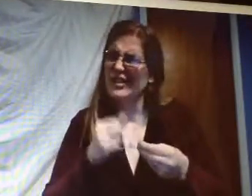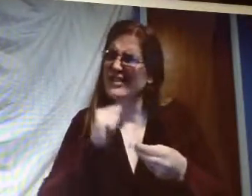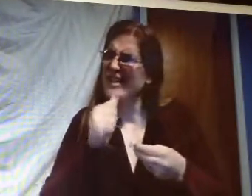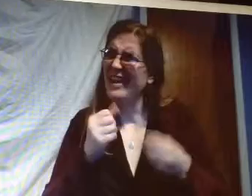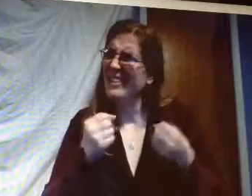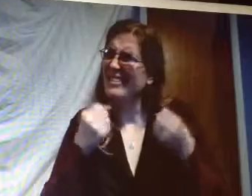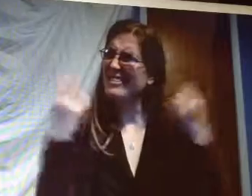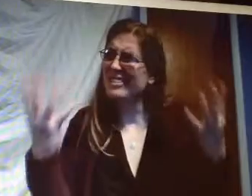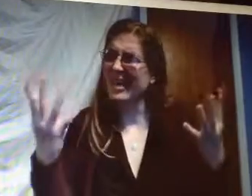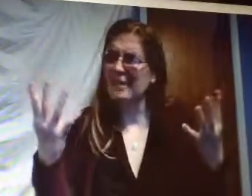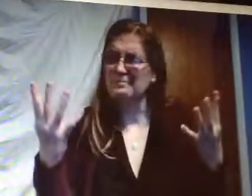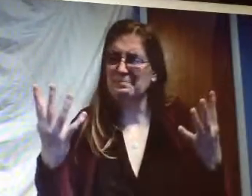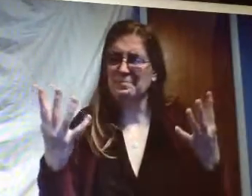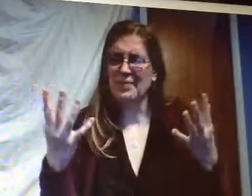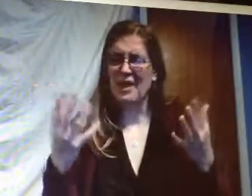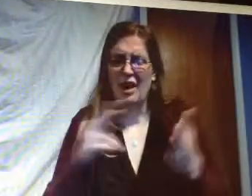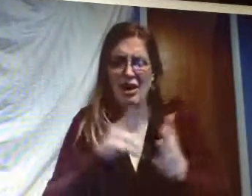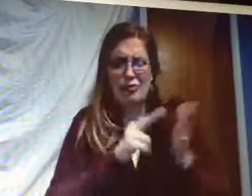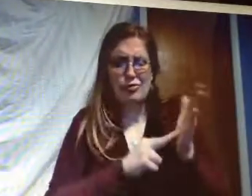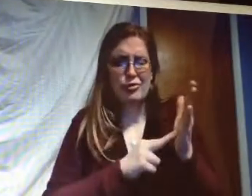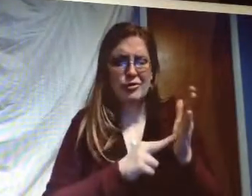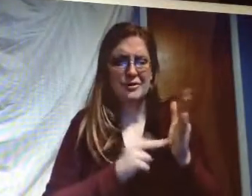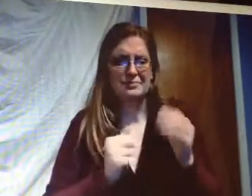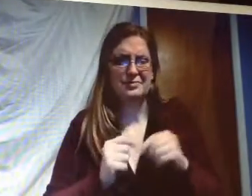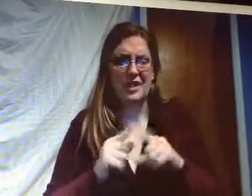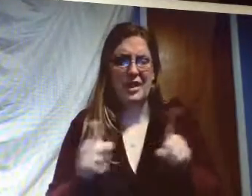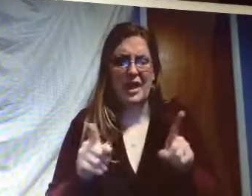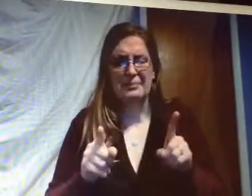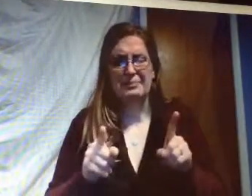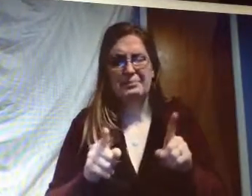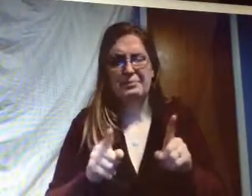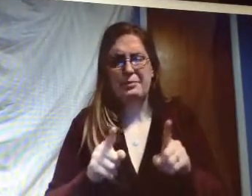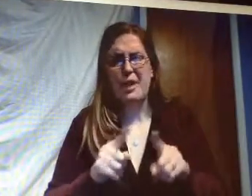it and that's actually not a lot there's not a lot of rules